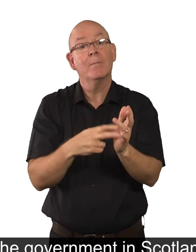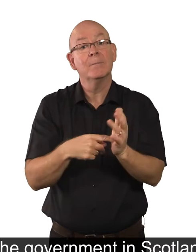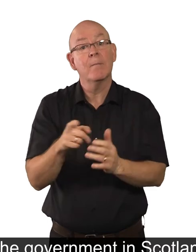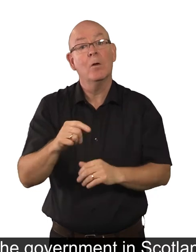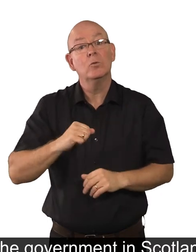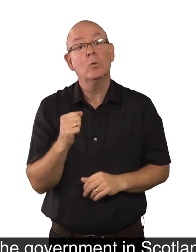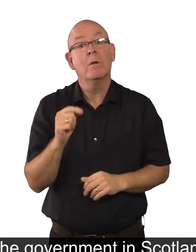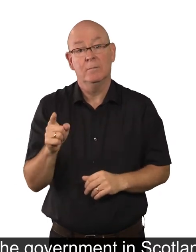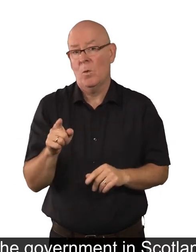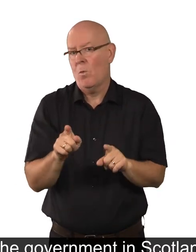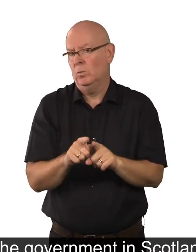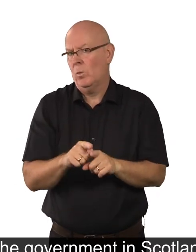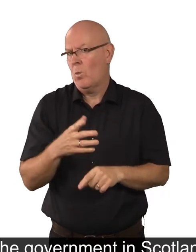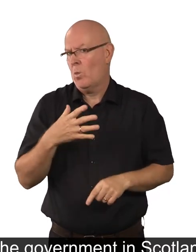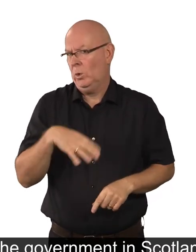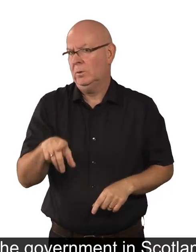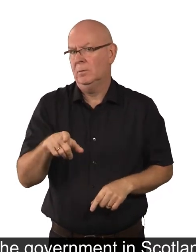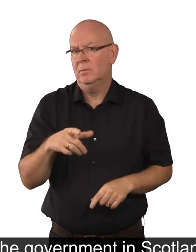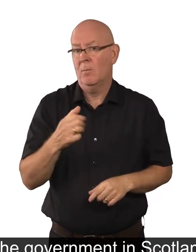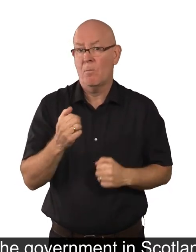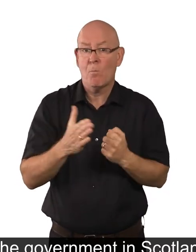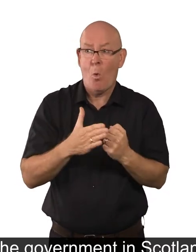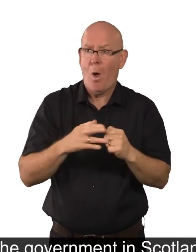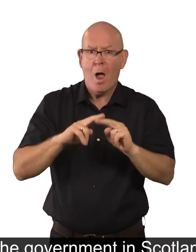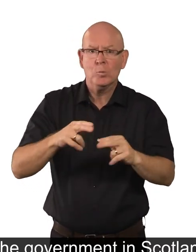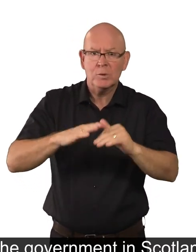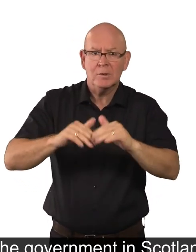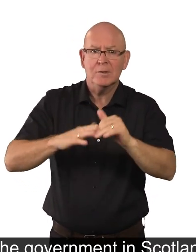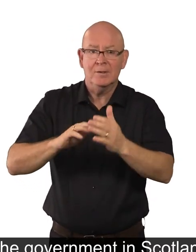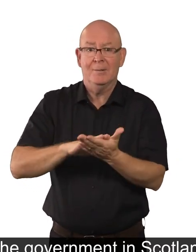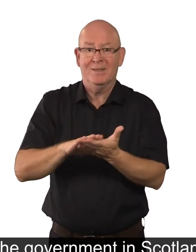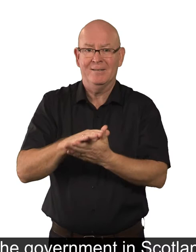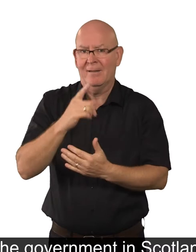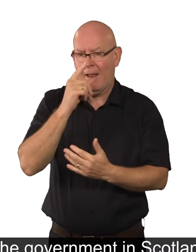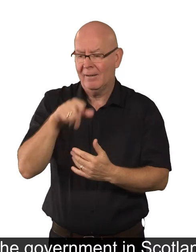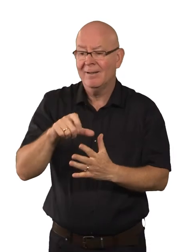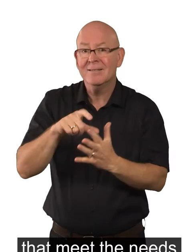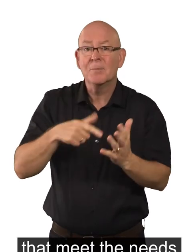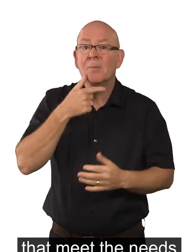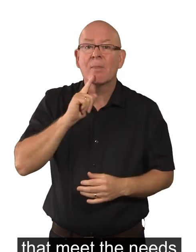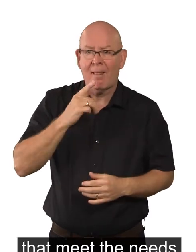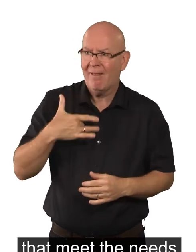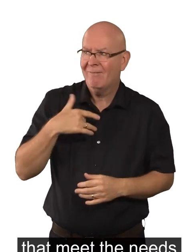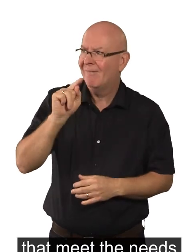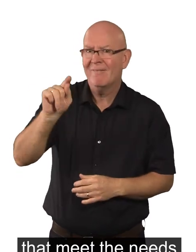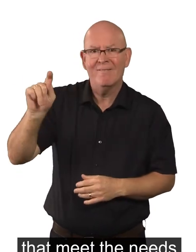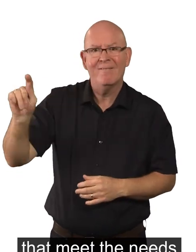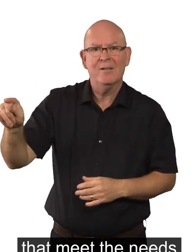Care government in Scotland also wants there to be more houses that meet the needs of disabled people.